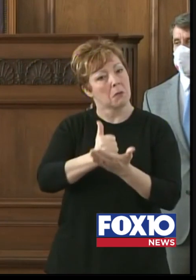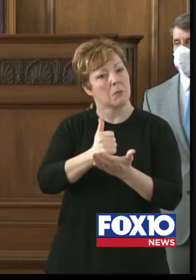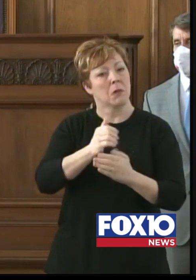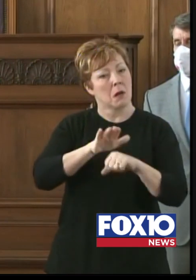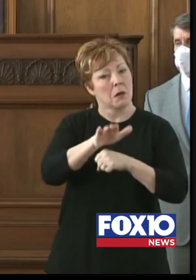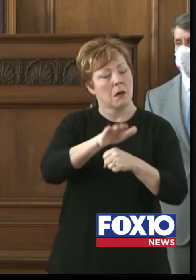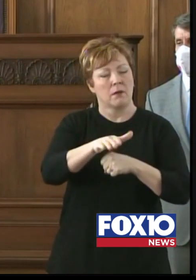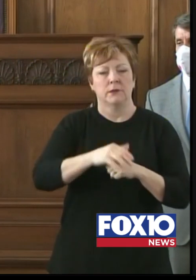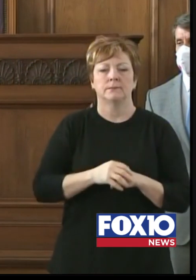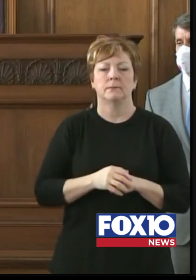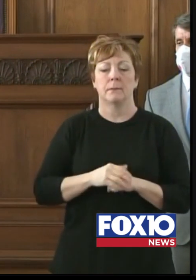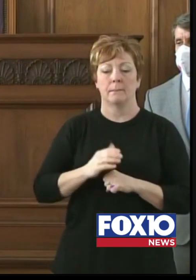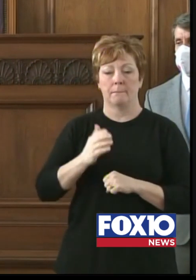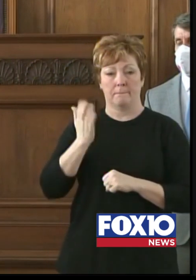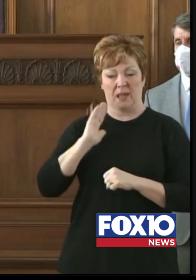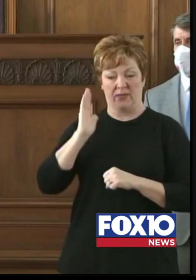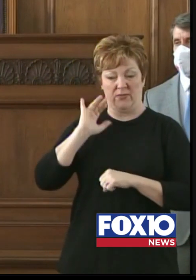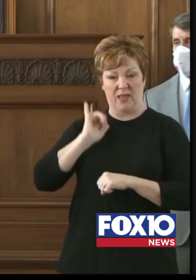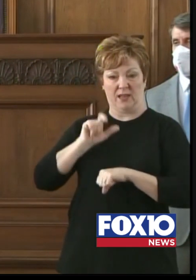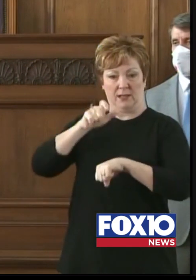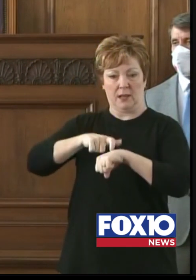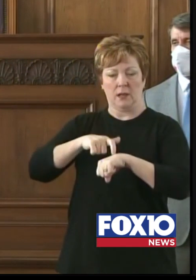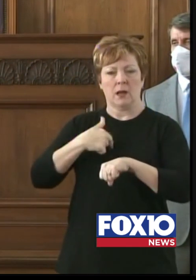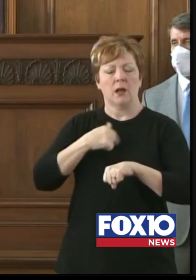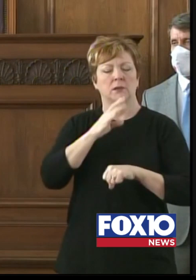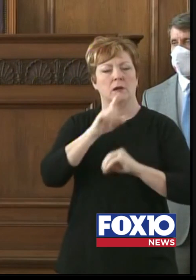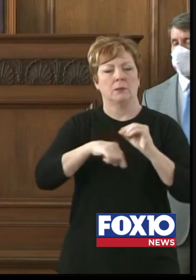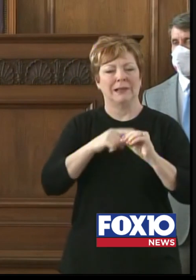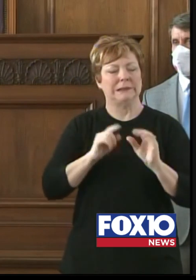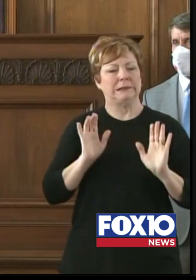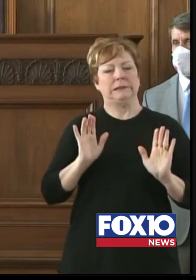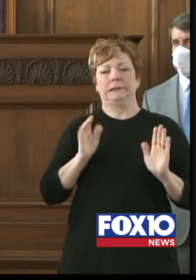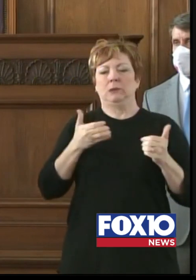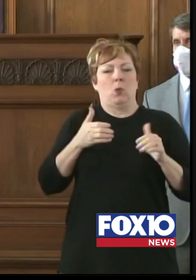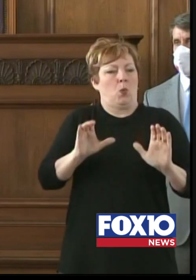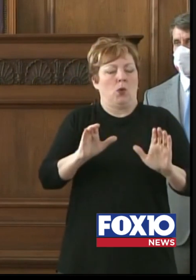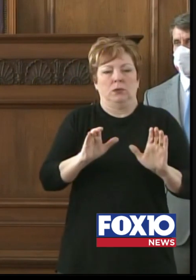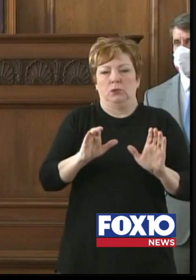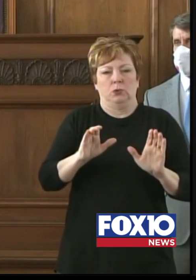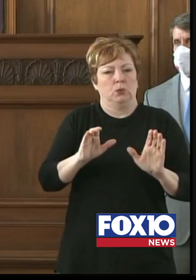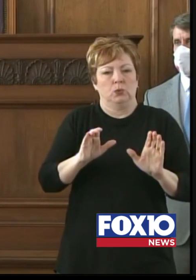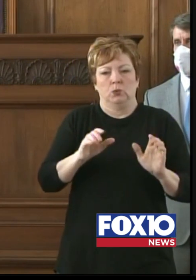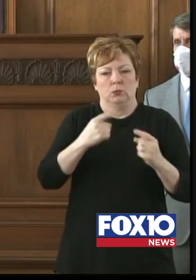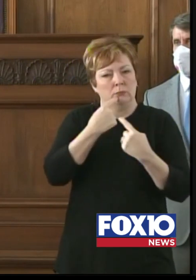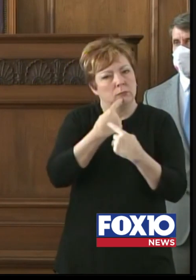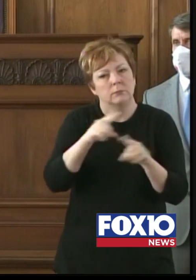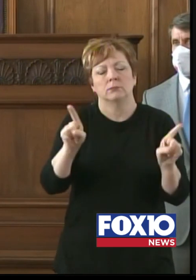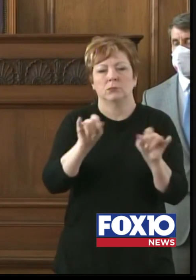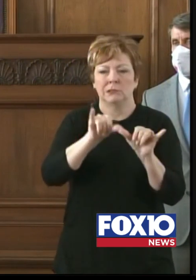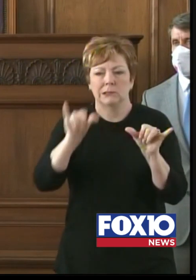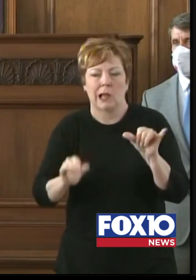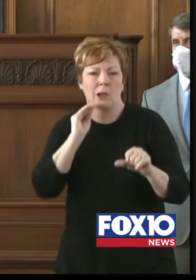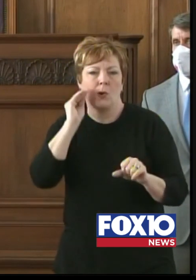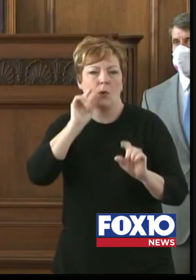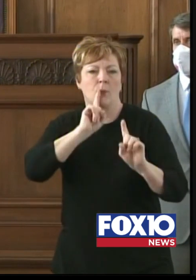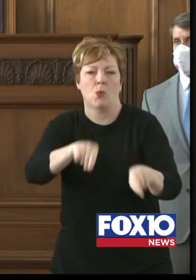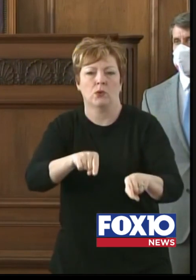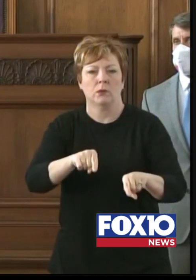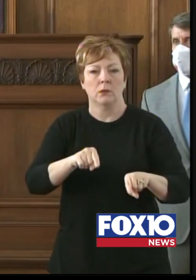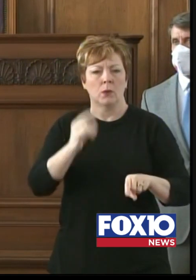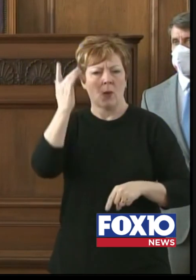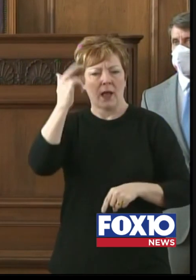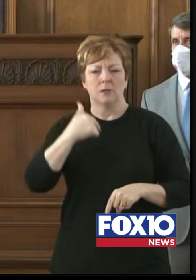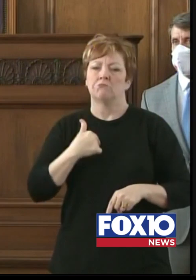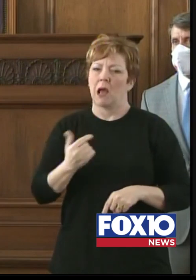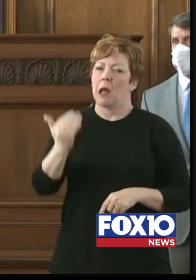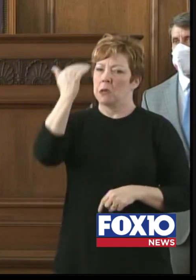I spoke about my reluctance to issue a stay-at-home order because I've always known that if the government kills a business,